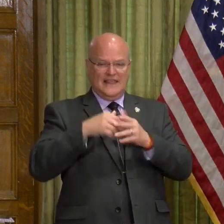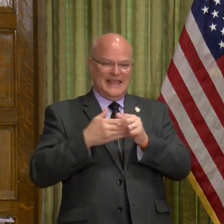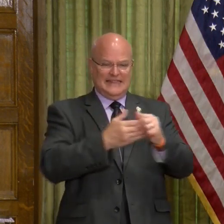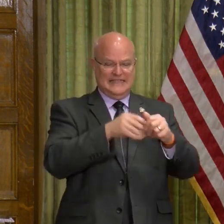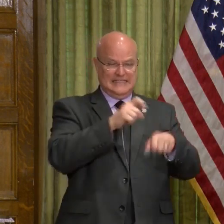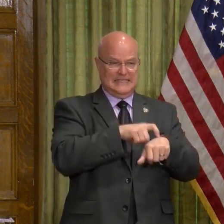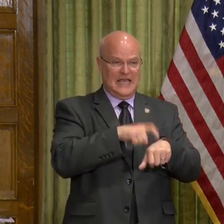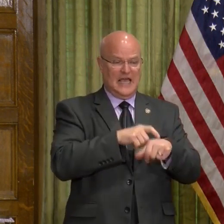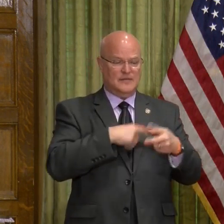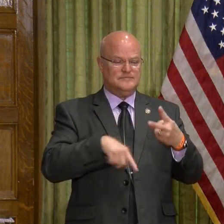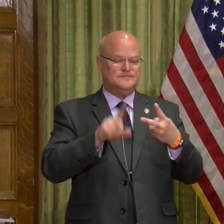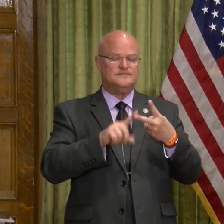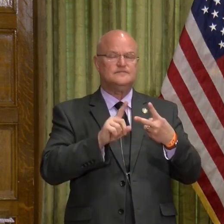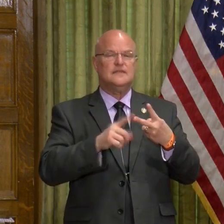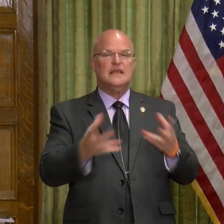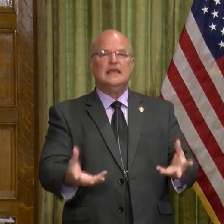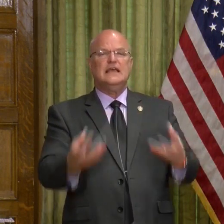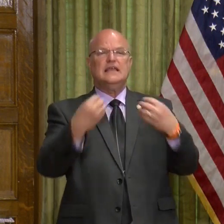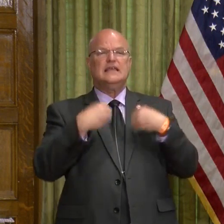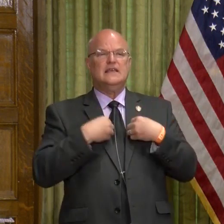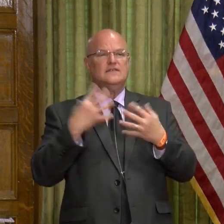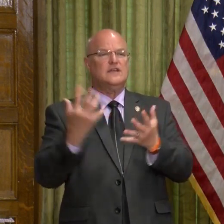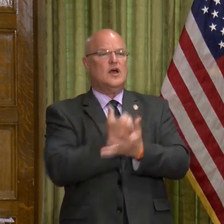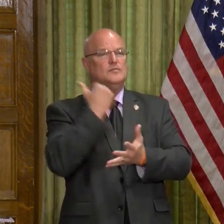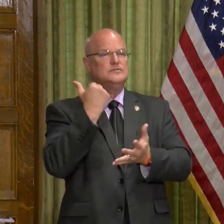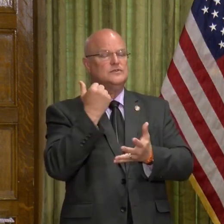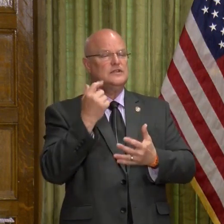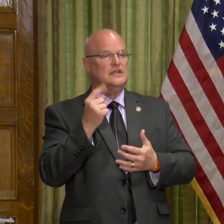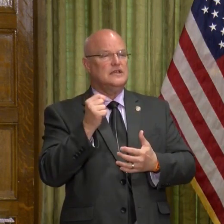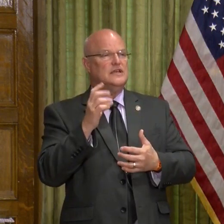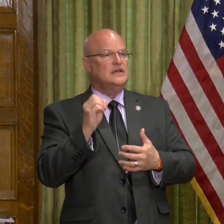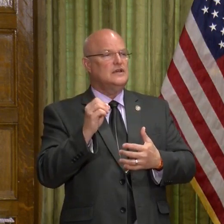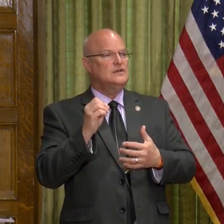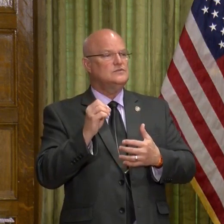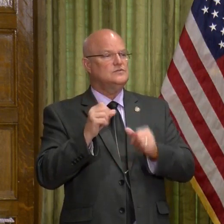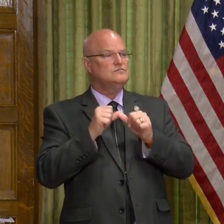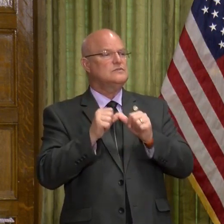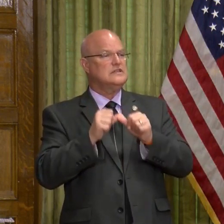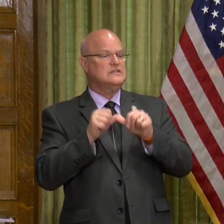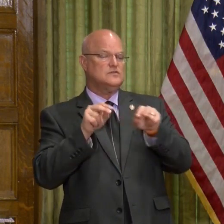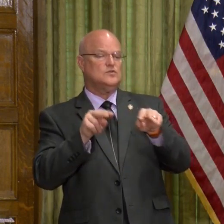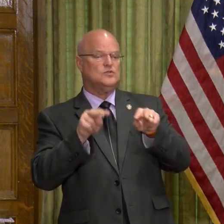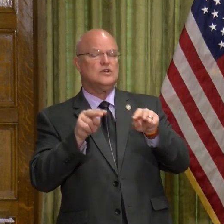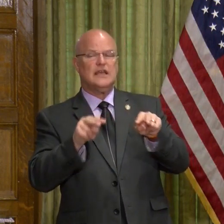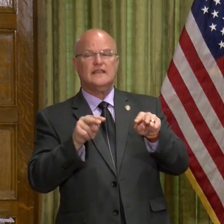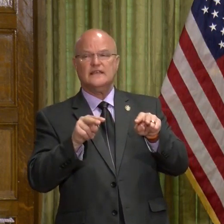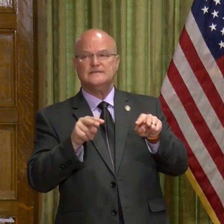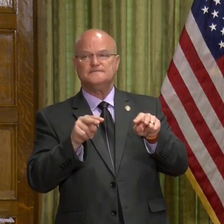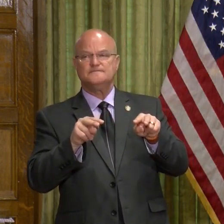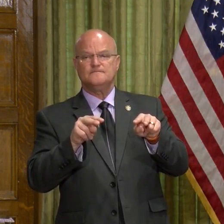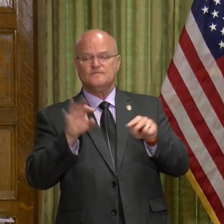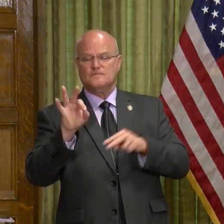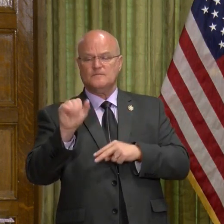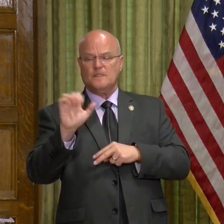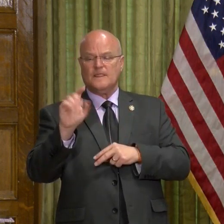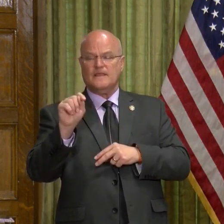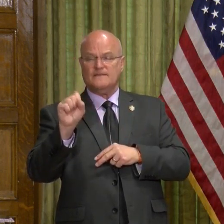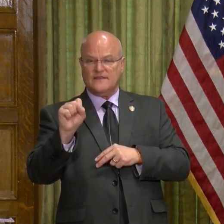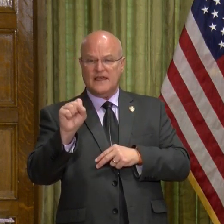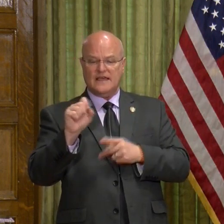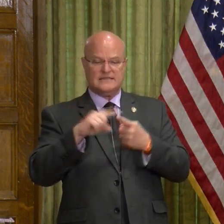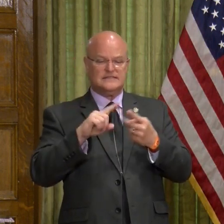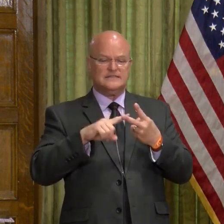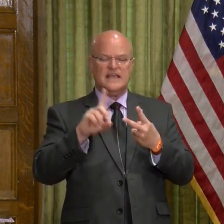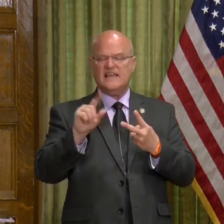lead time. And then secondly, it gives us an opportunity to continue to look at the facts and the data